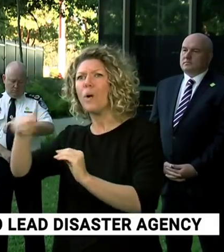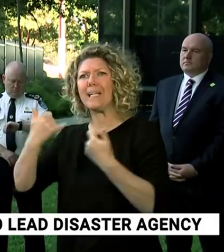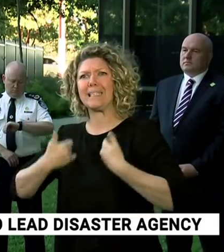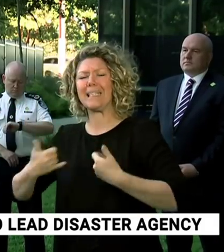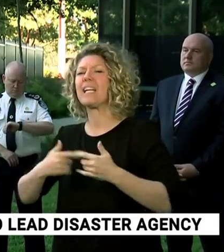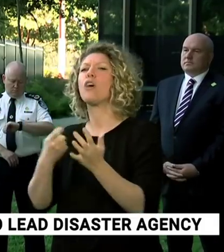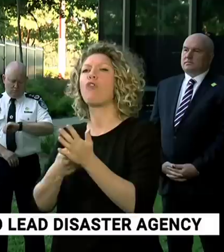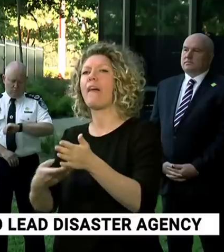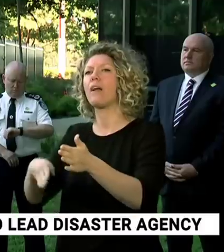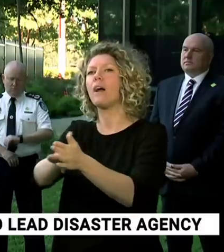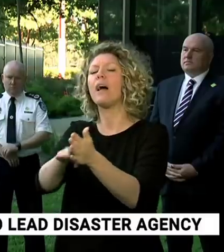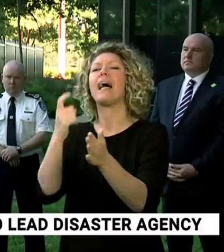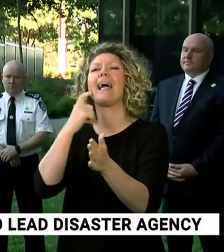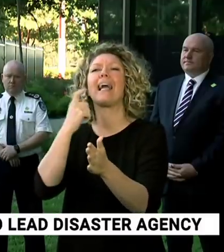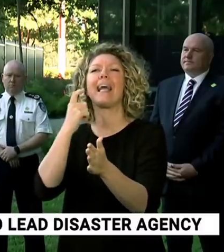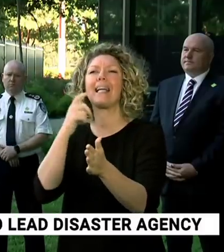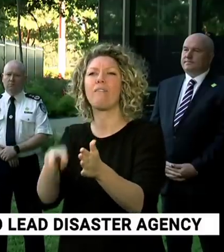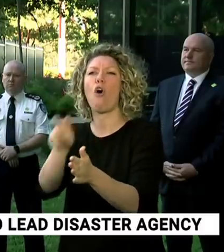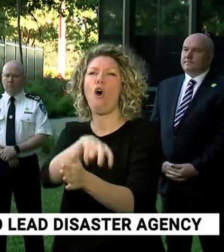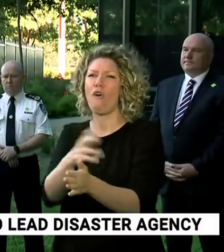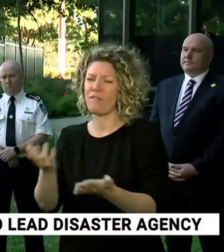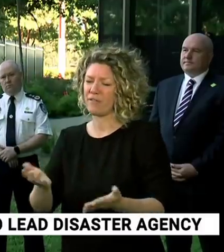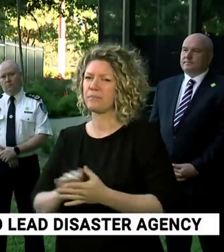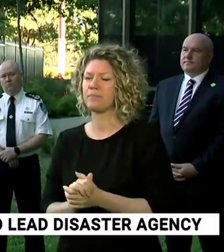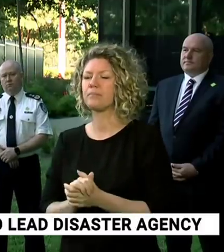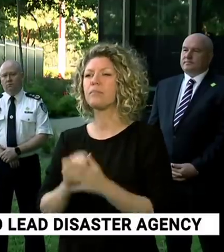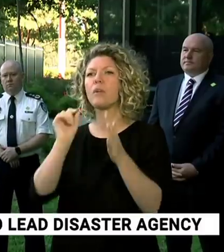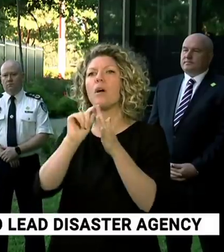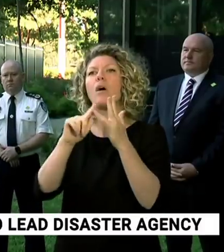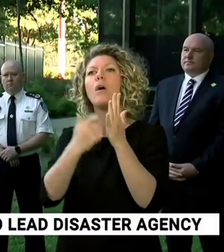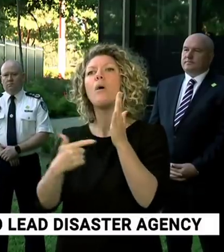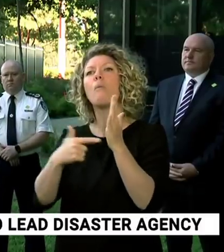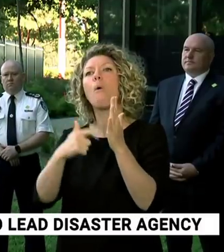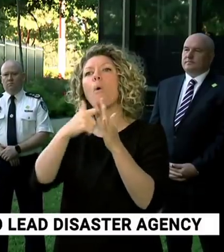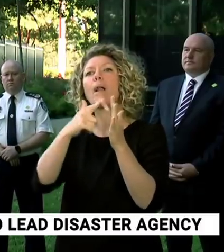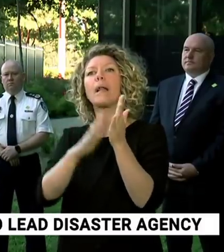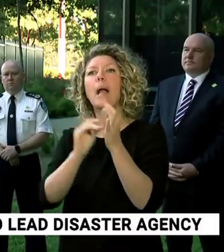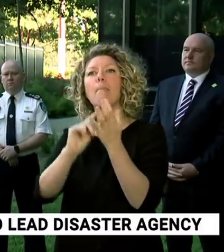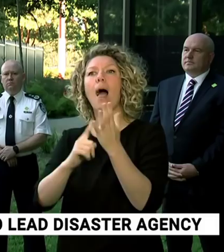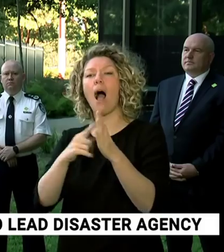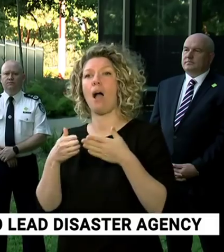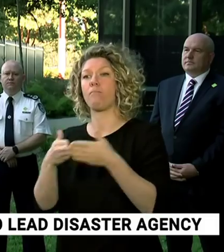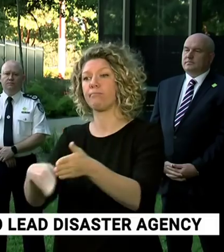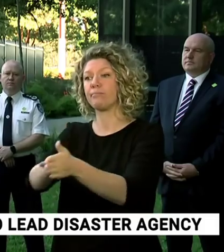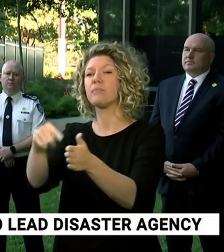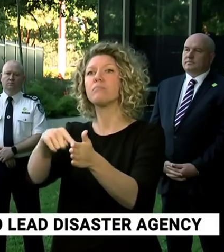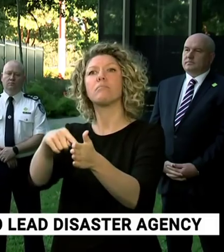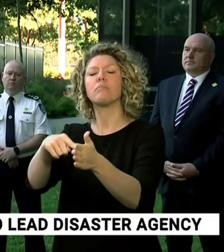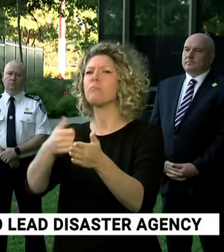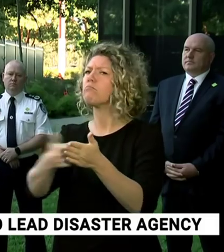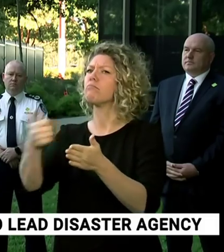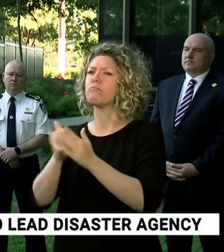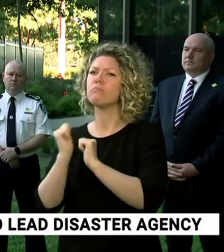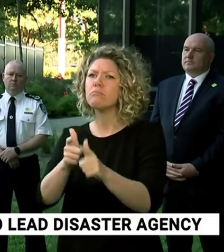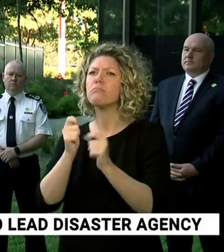So the ship will be docked at Port Kembla. We have used Port Kembla extensively over the course of this operation to